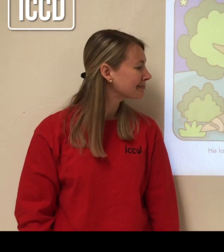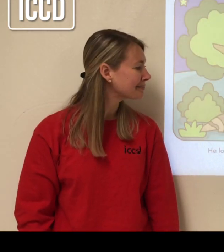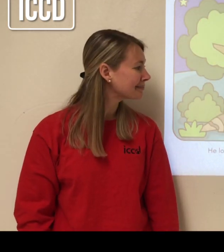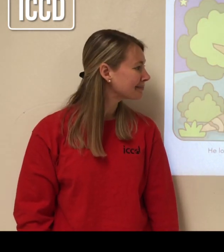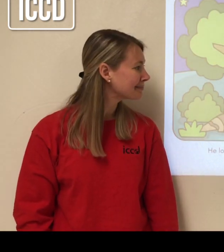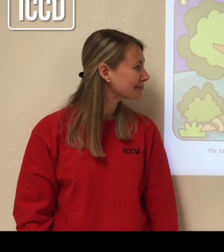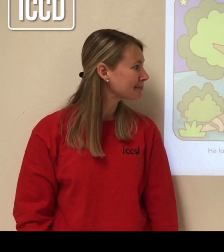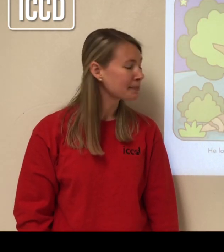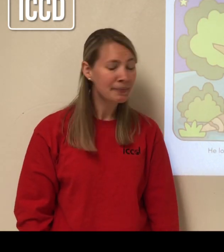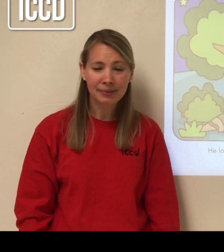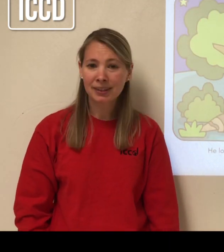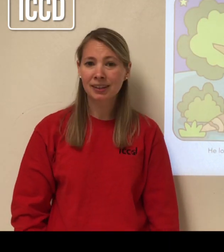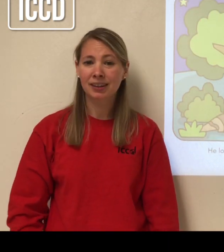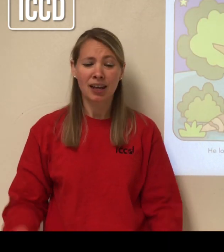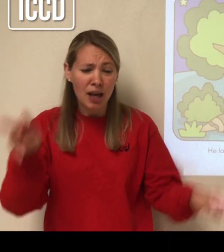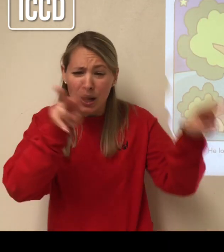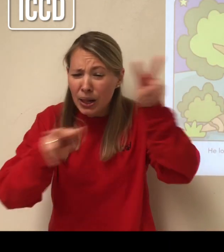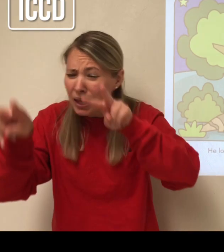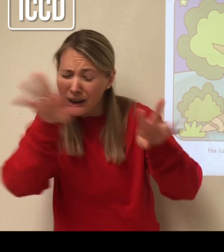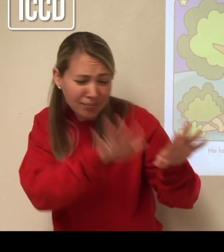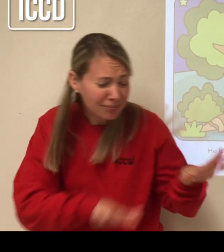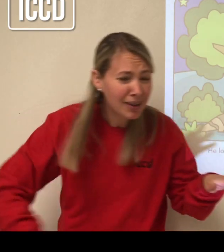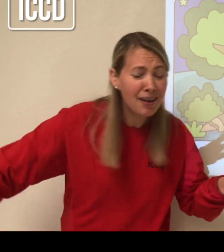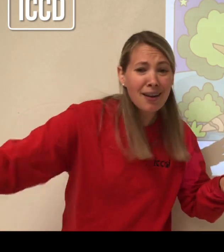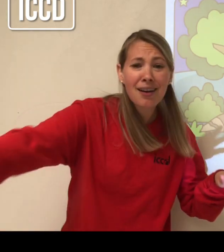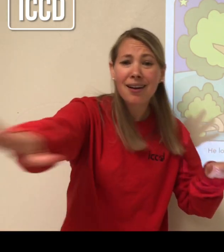He went out the dark to his lost sheep.